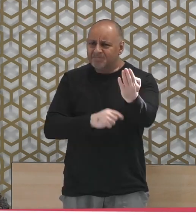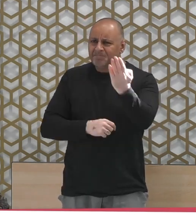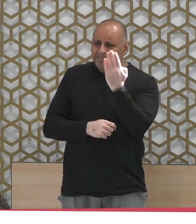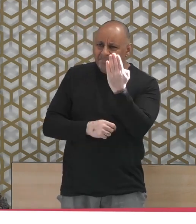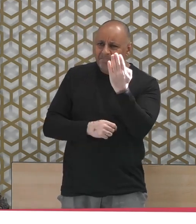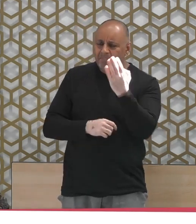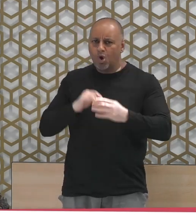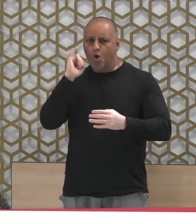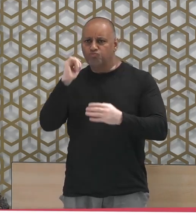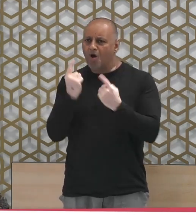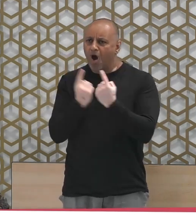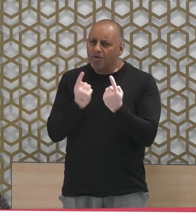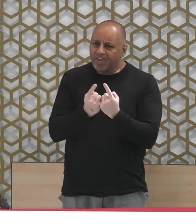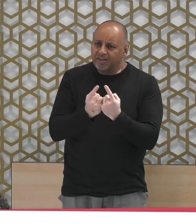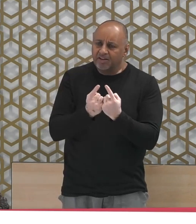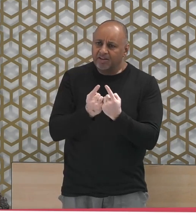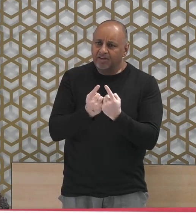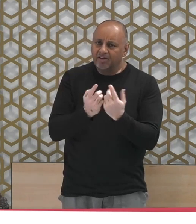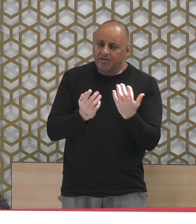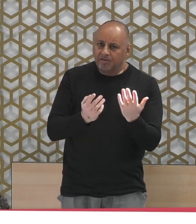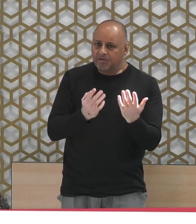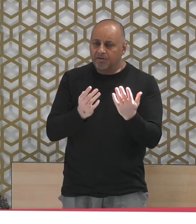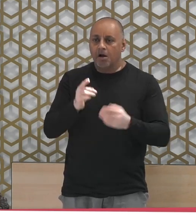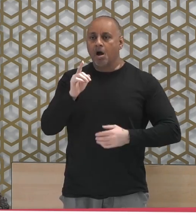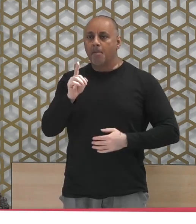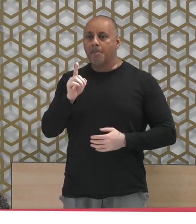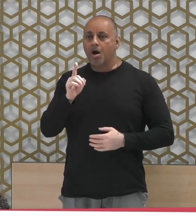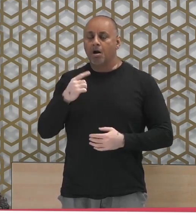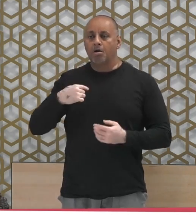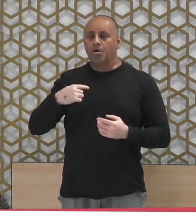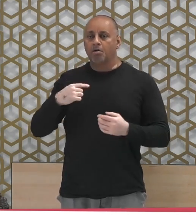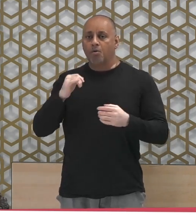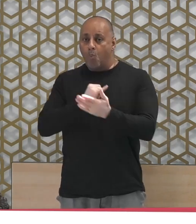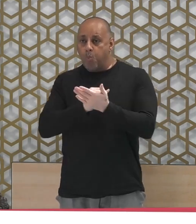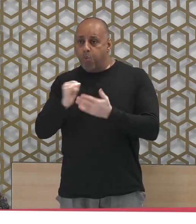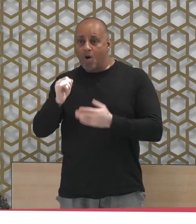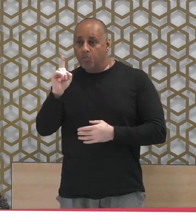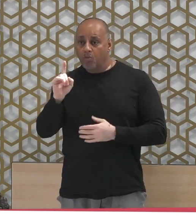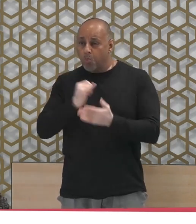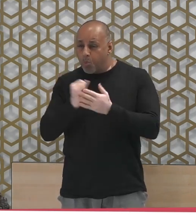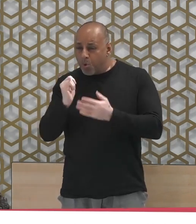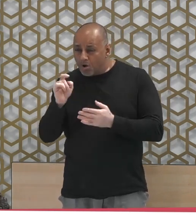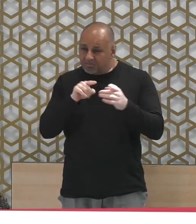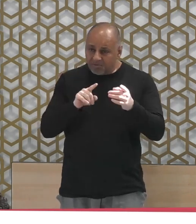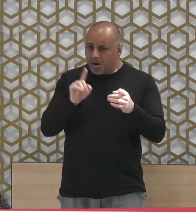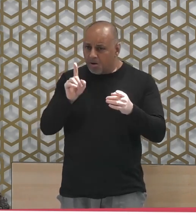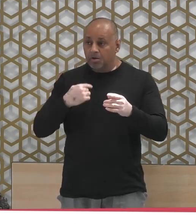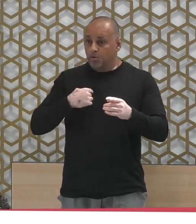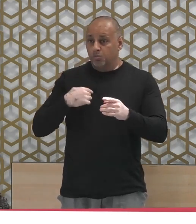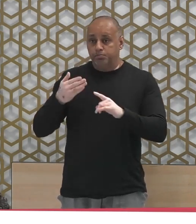But the thing we should be fearful of is that we do not recognize that as being evil.